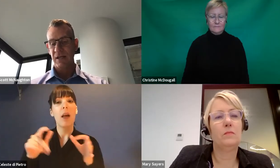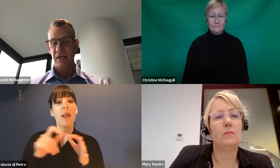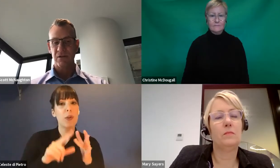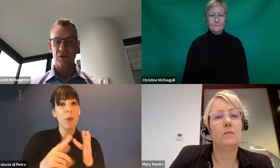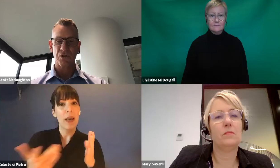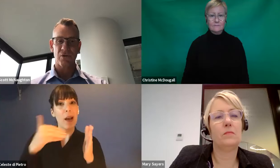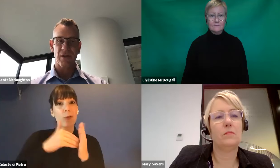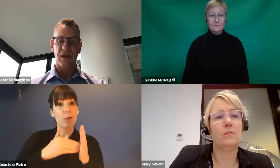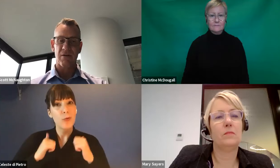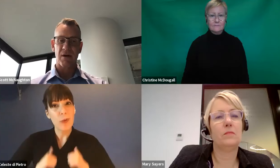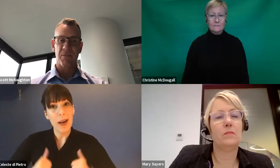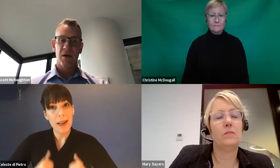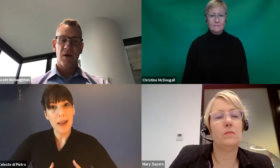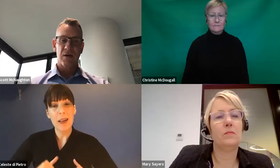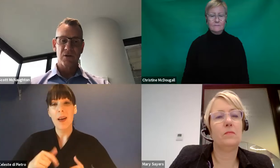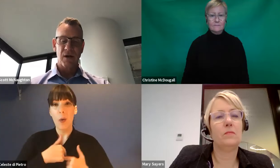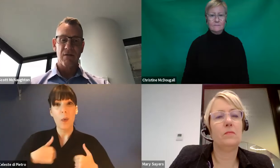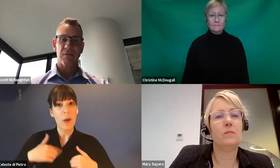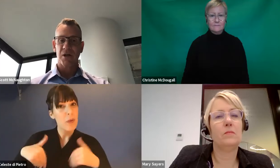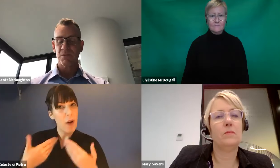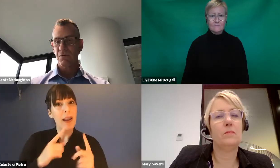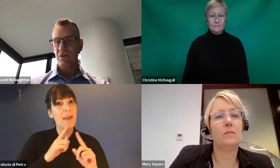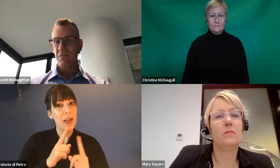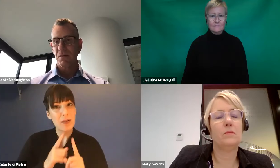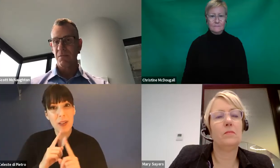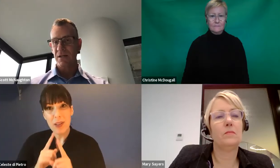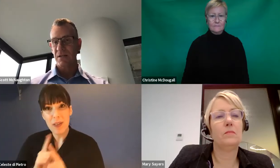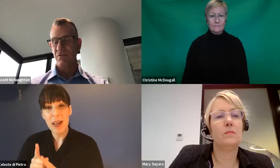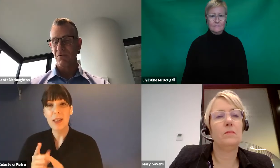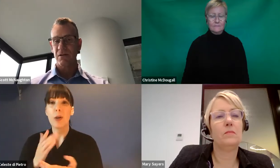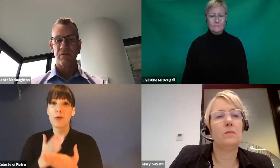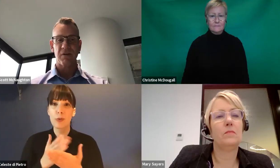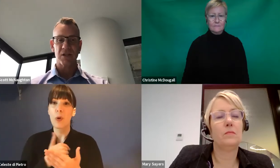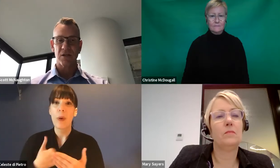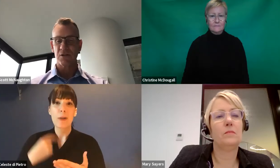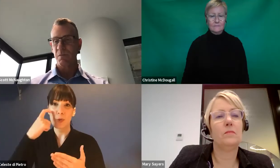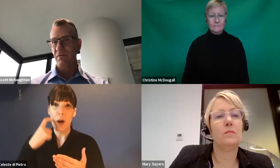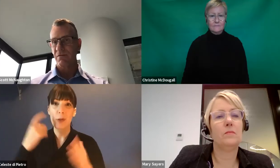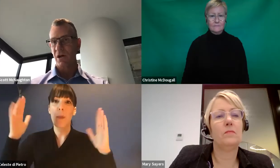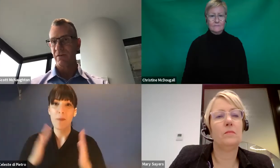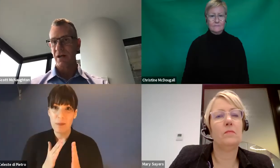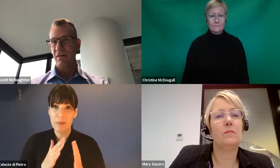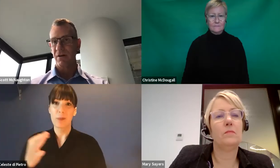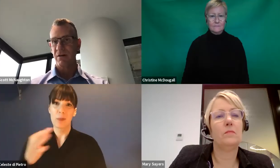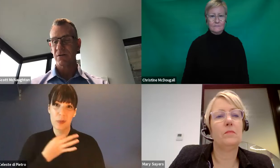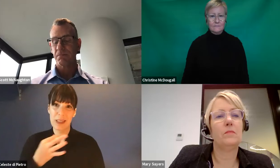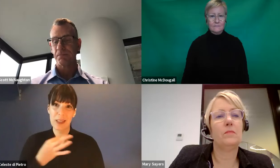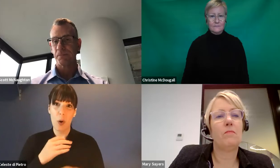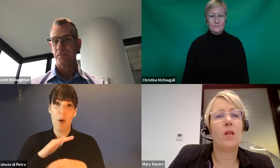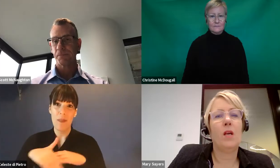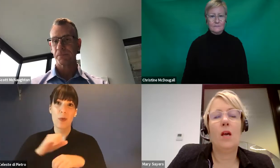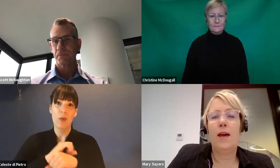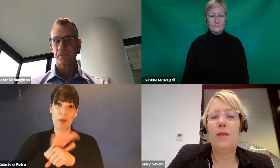advice they need to ensure that they're doing everything possible to minimise the risk of infection and the spread of the COVID-19 virus.